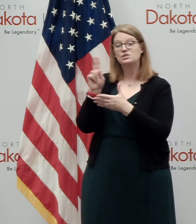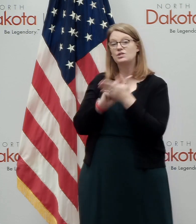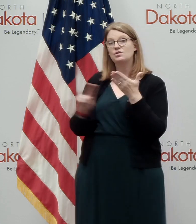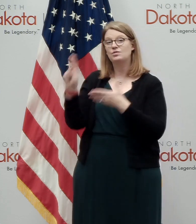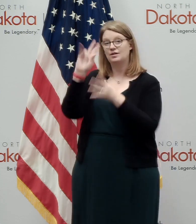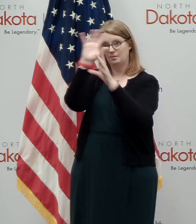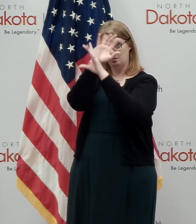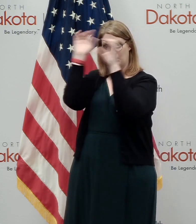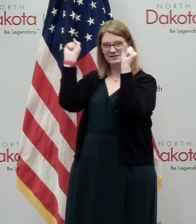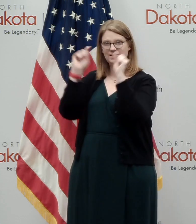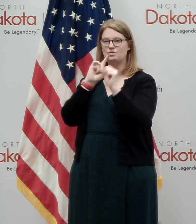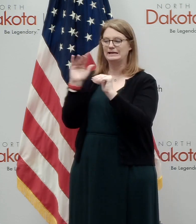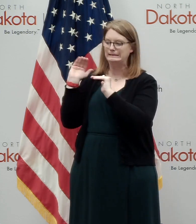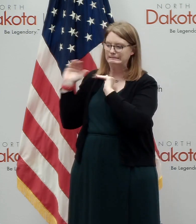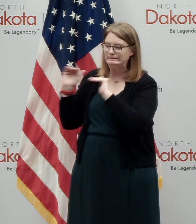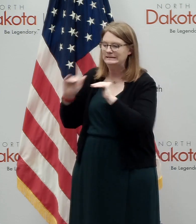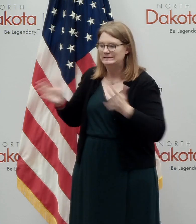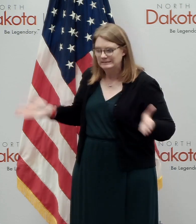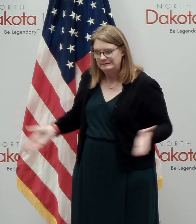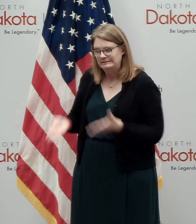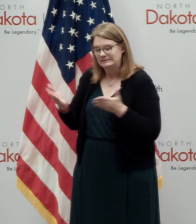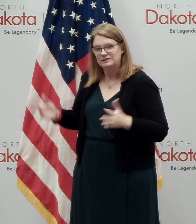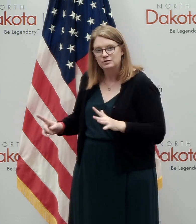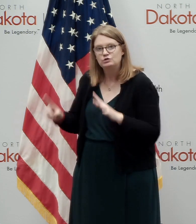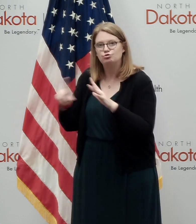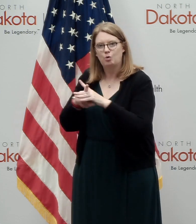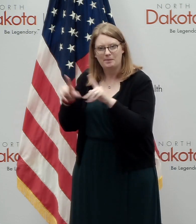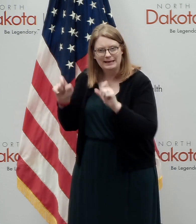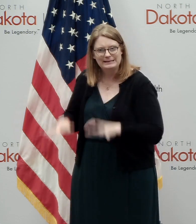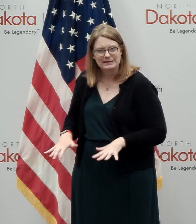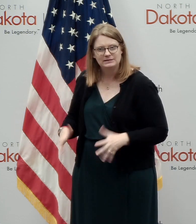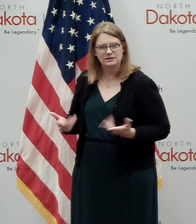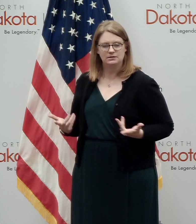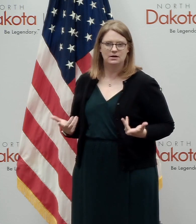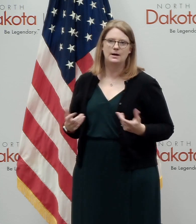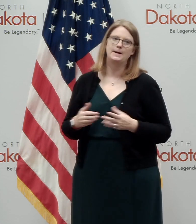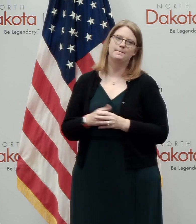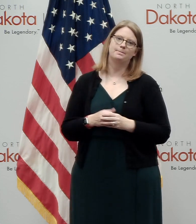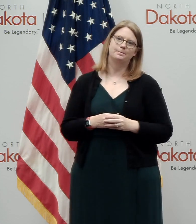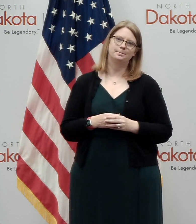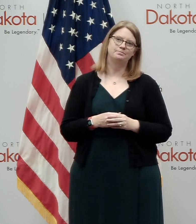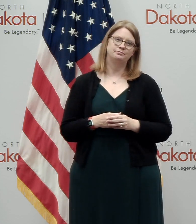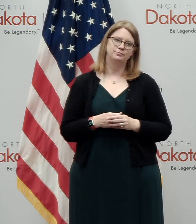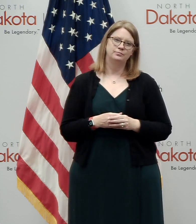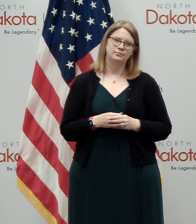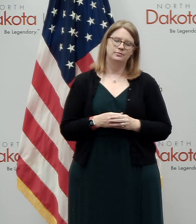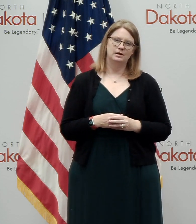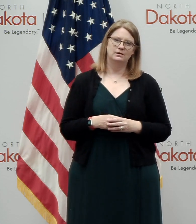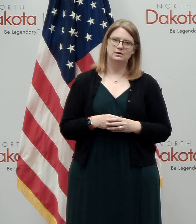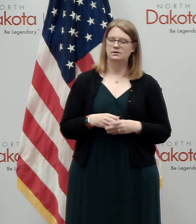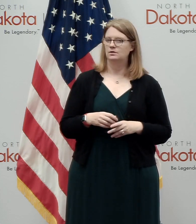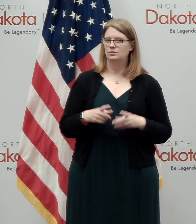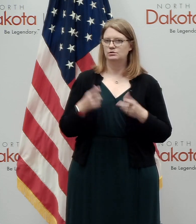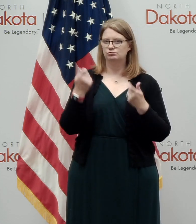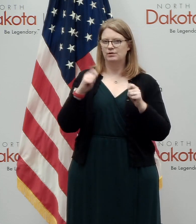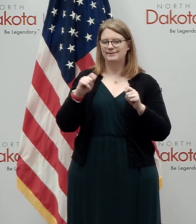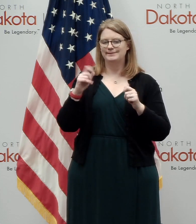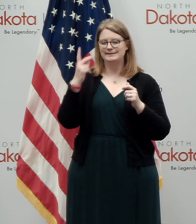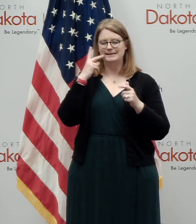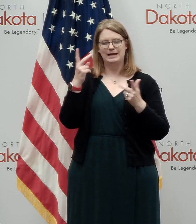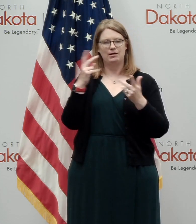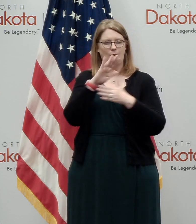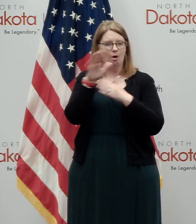getting the word out and getting people to show up for testing. So, you know, that's, we're trying to look at the, uh, the data that underlines the, the